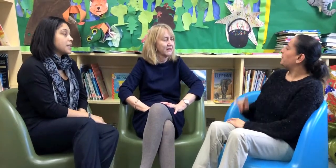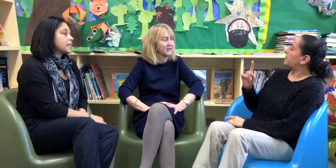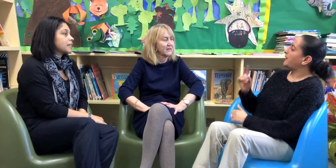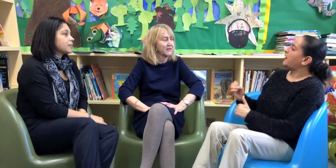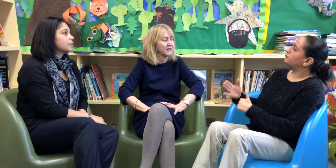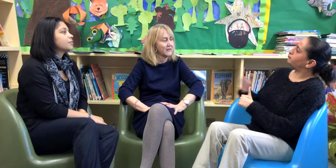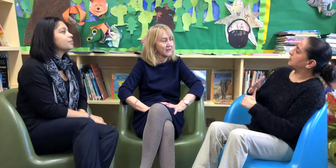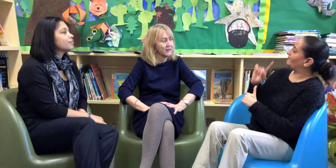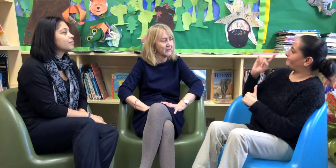weeks.